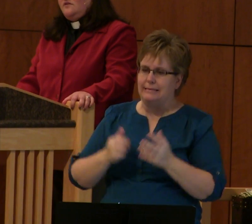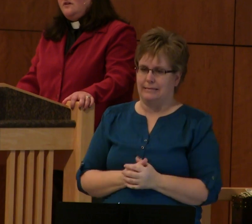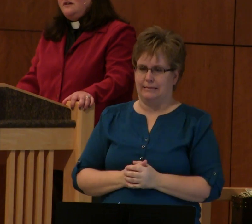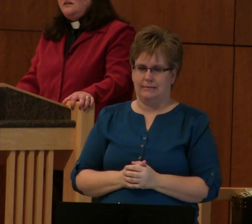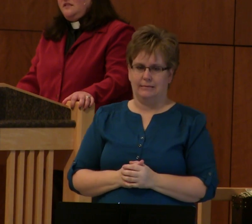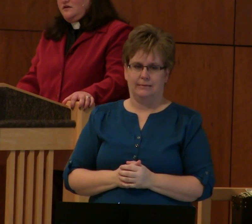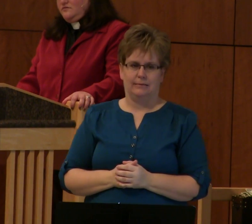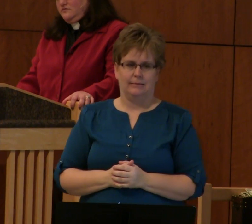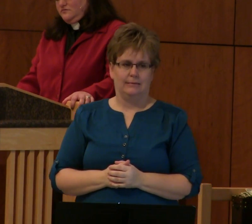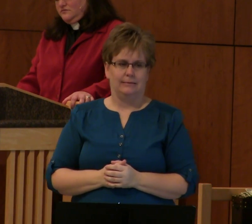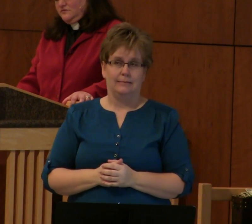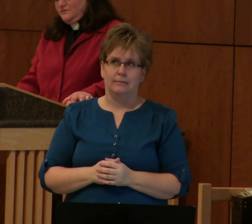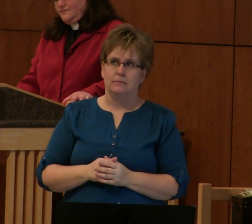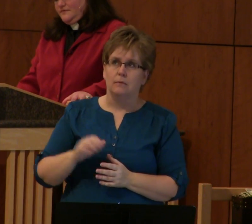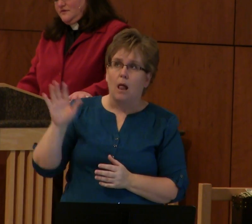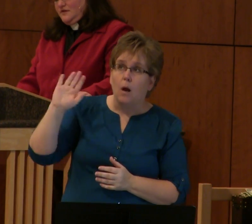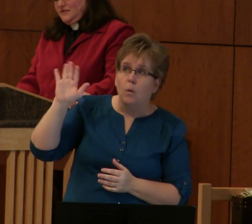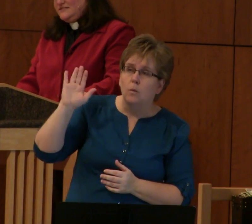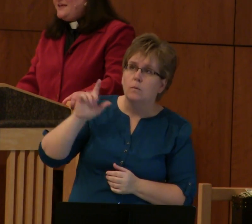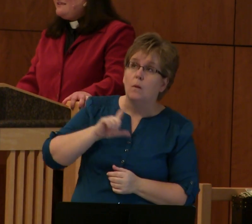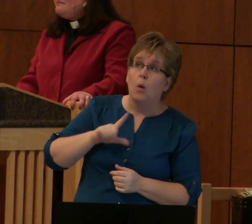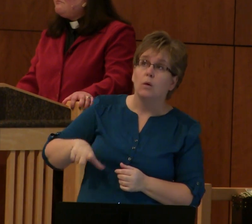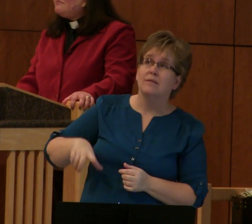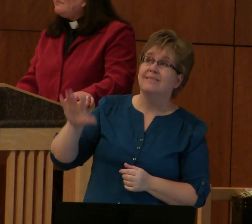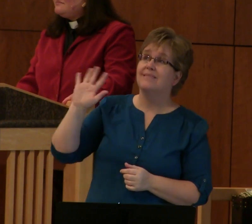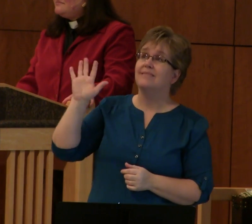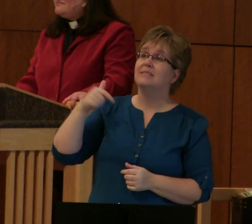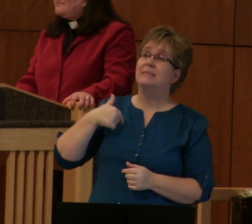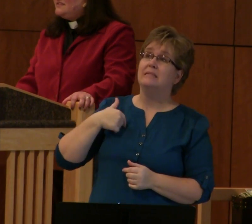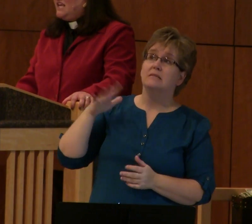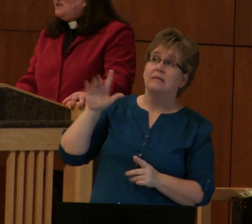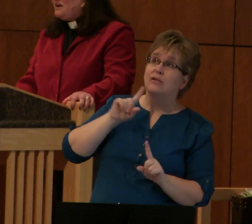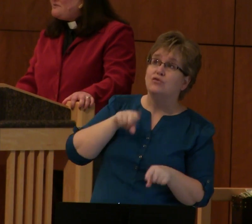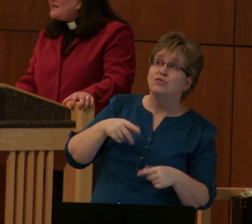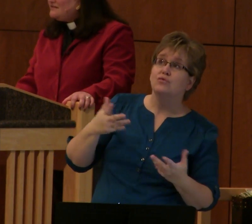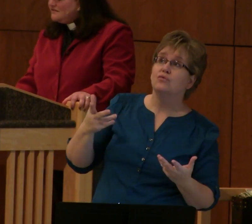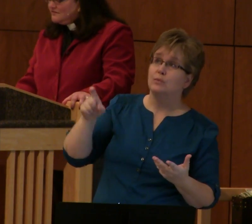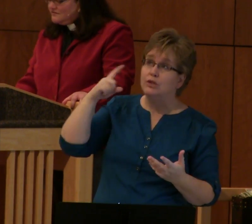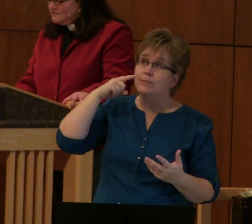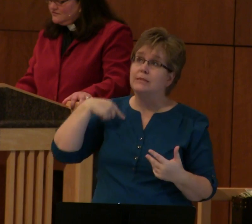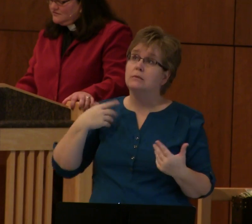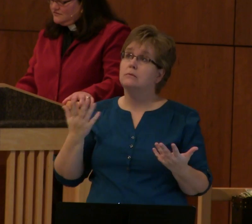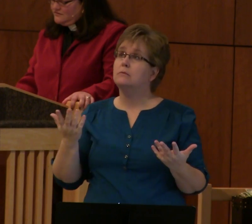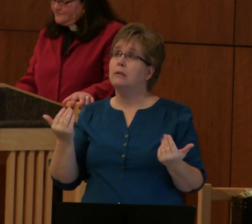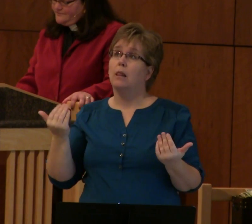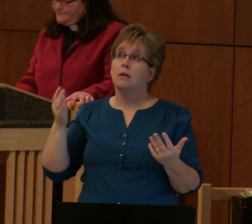Lord, hello? It's me? Can you hear me?